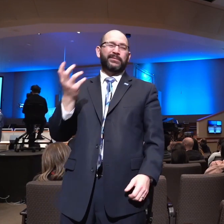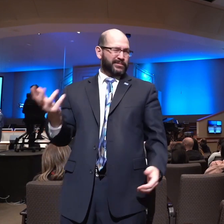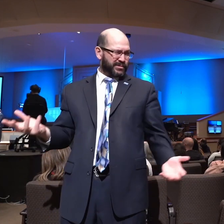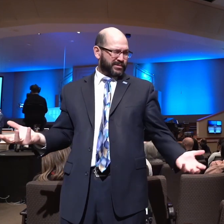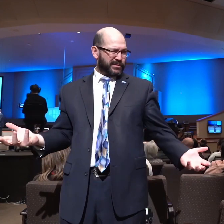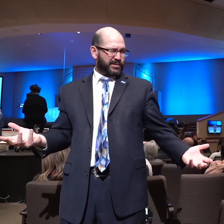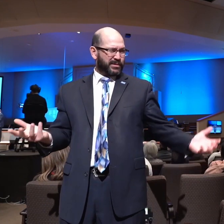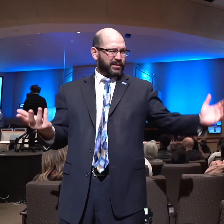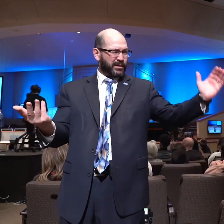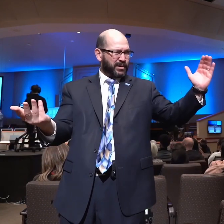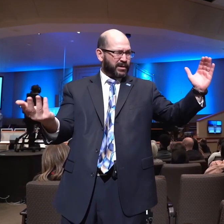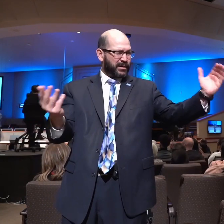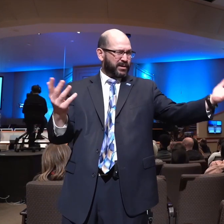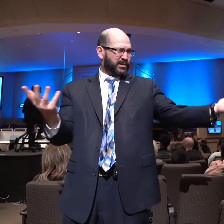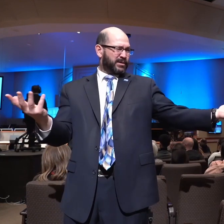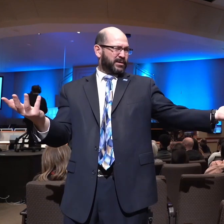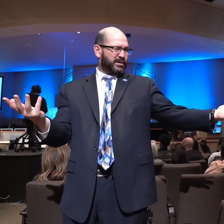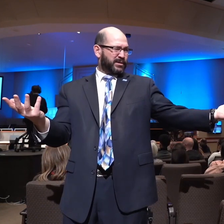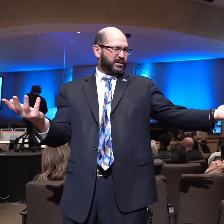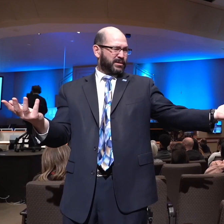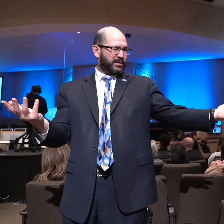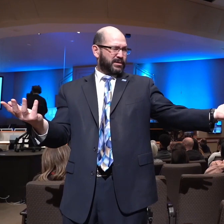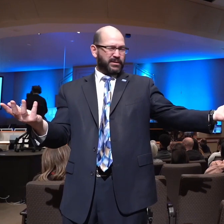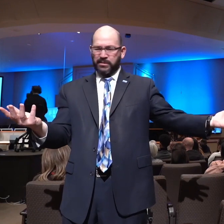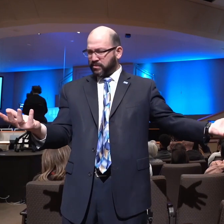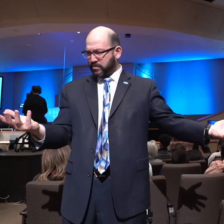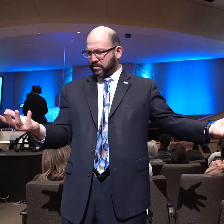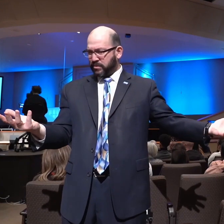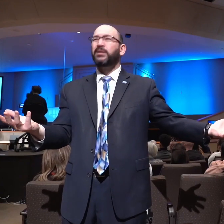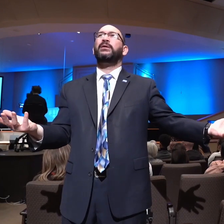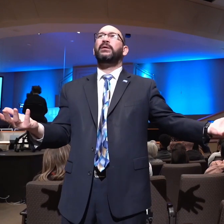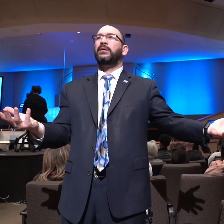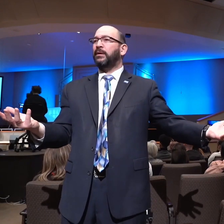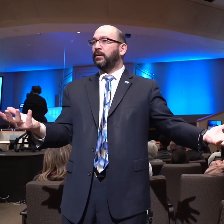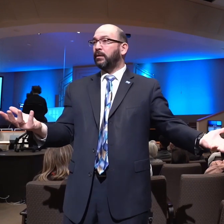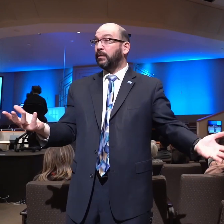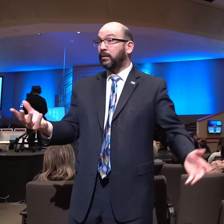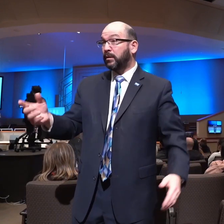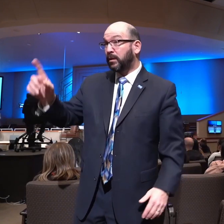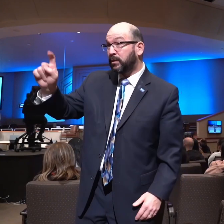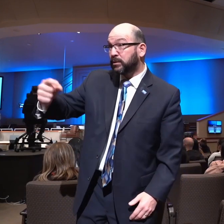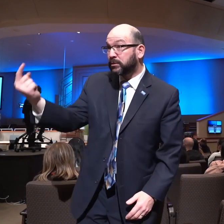I guess we don't have any needs. I guess we have no love for God.